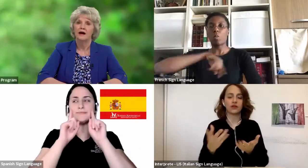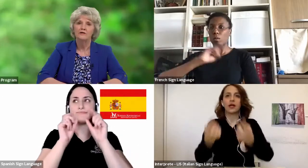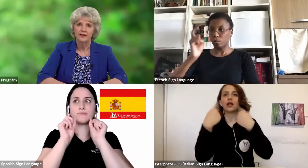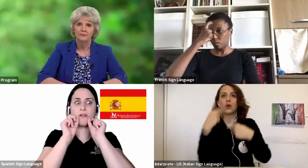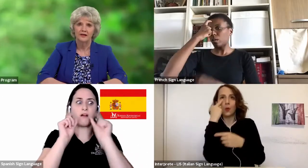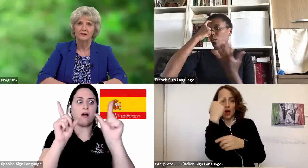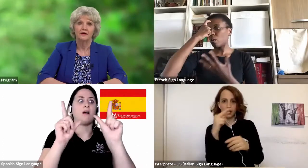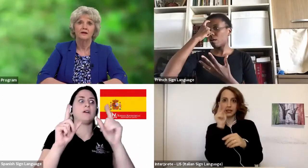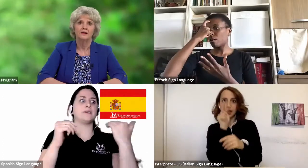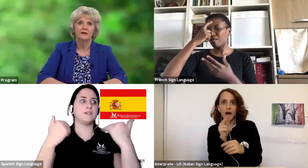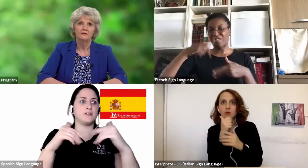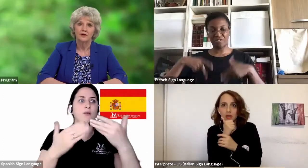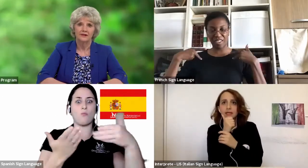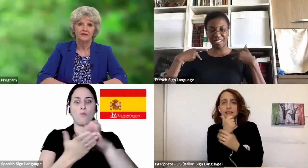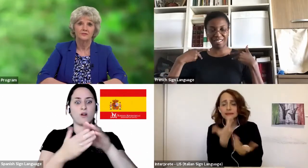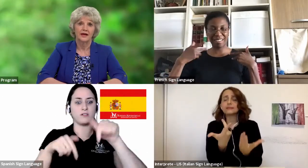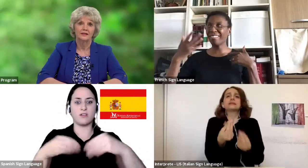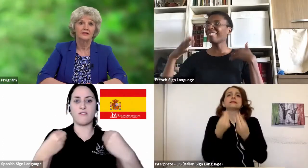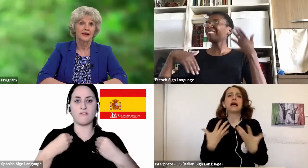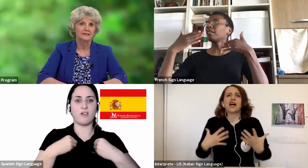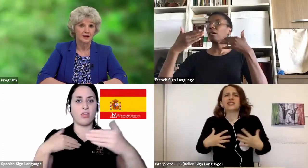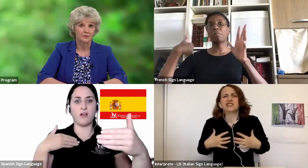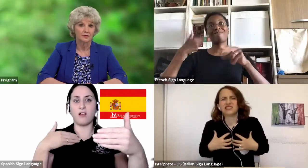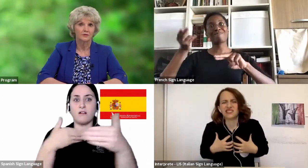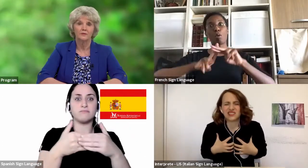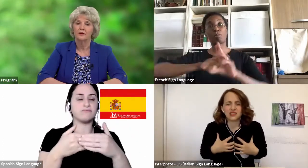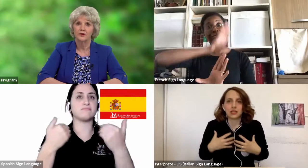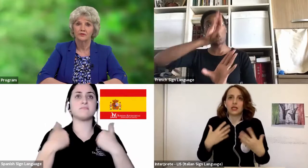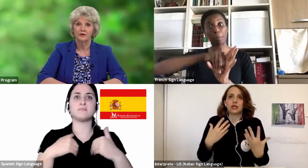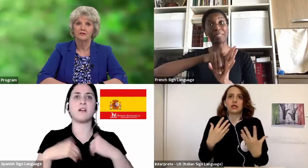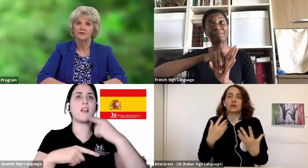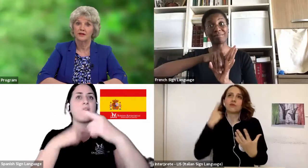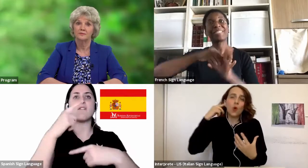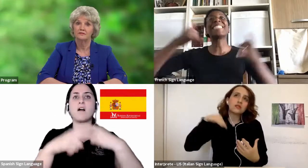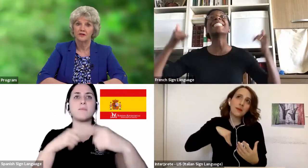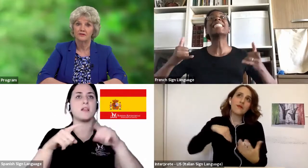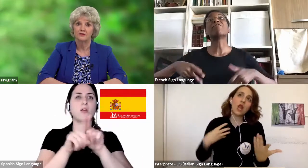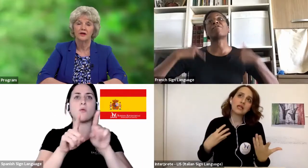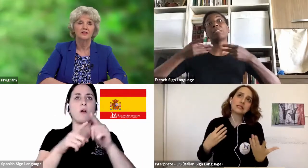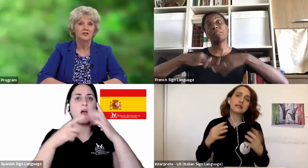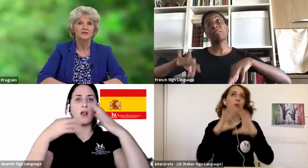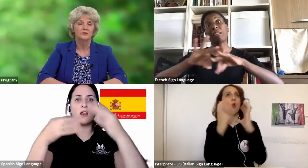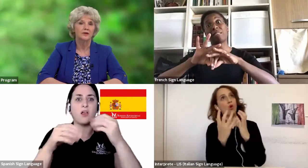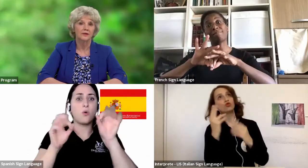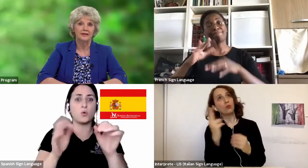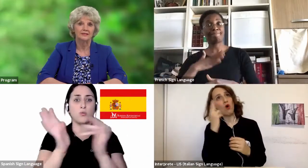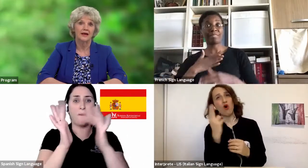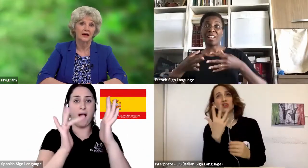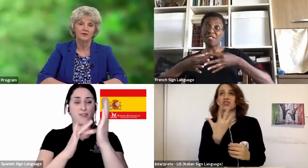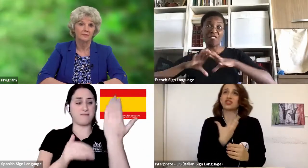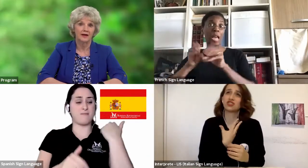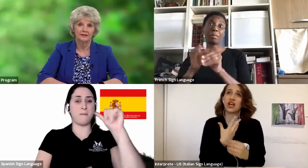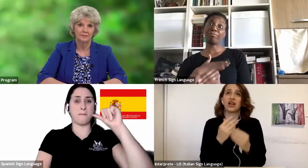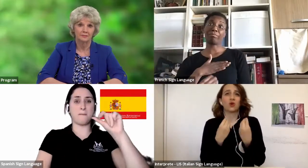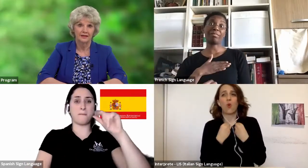Our family confronted this reality last April when my brother-in-law developed a fever just three weeks